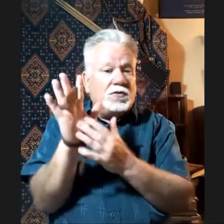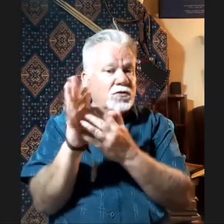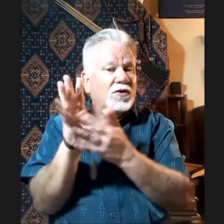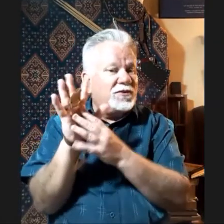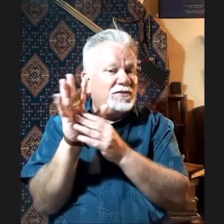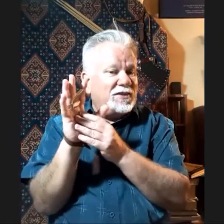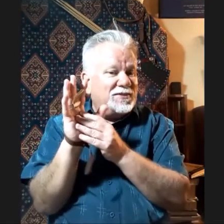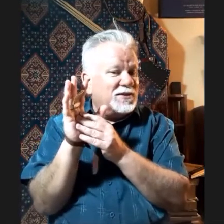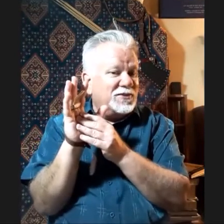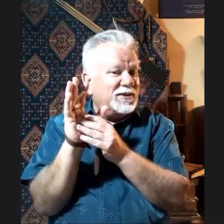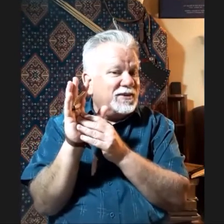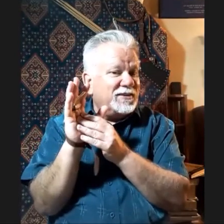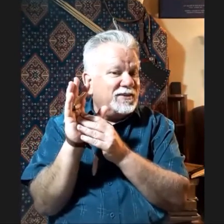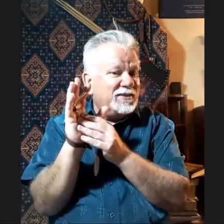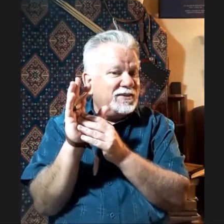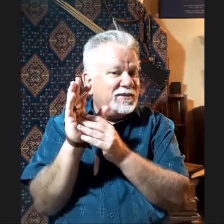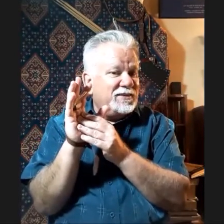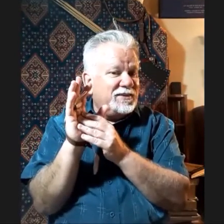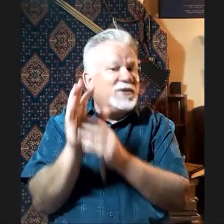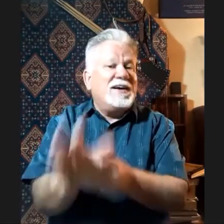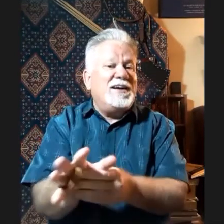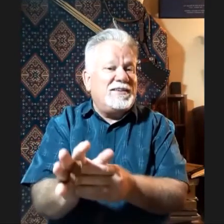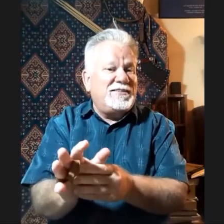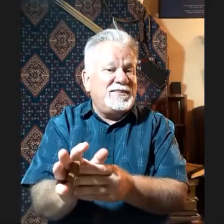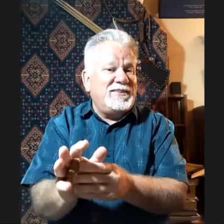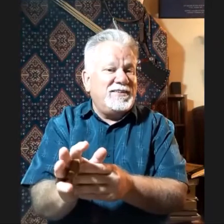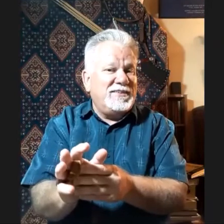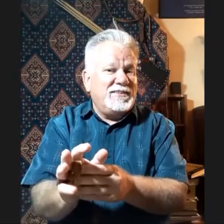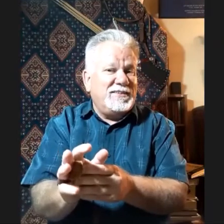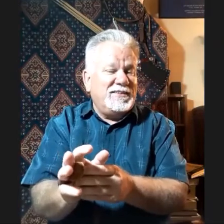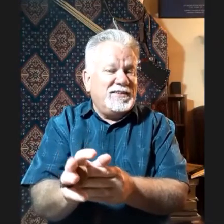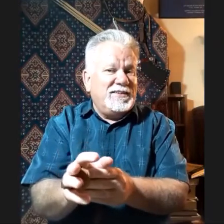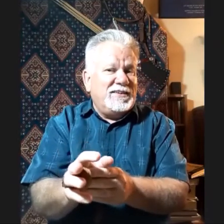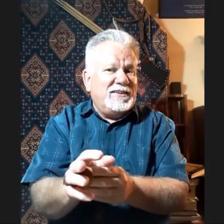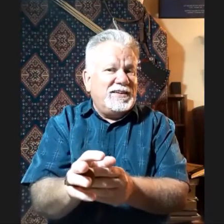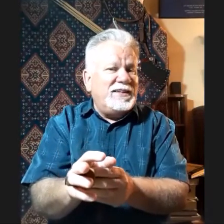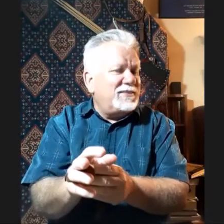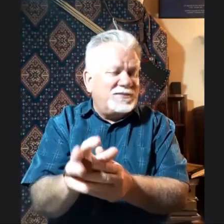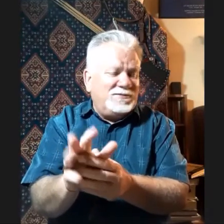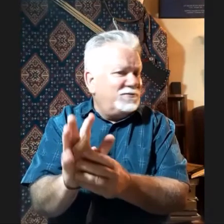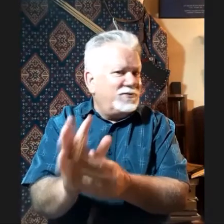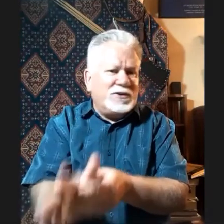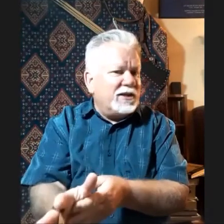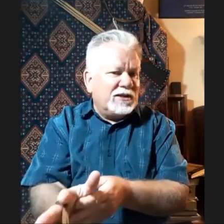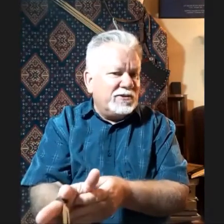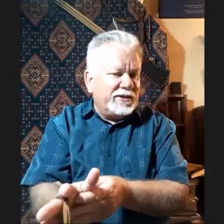lots of other stuff here that you can't see, it's very unlikely.